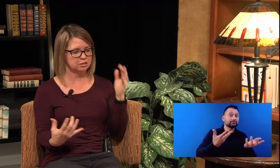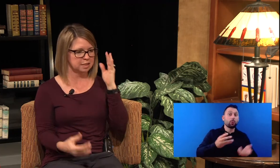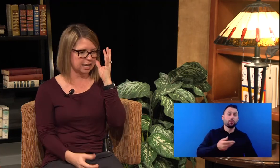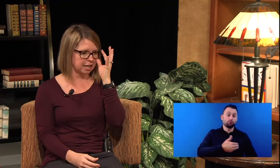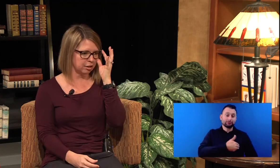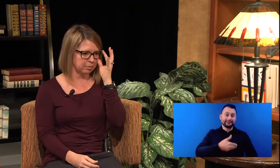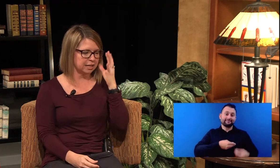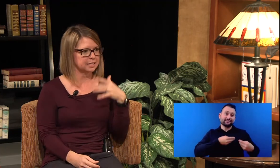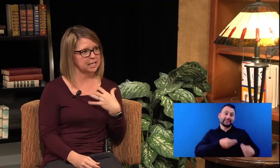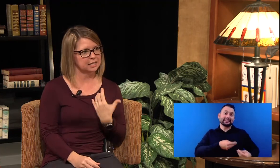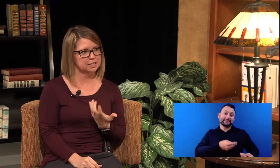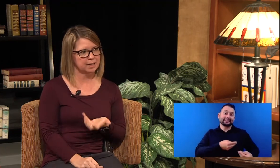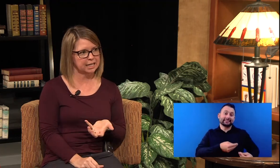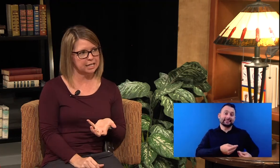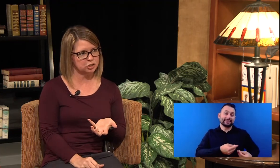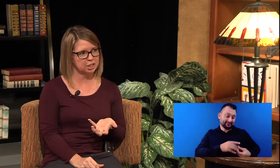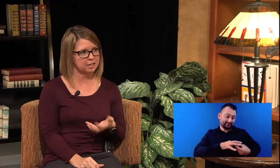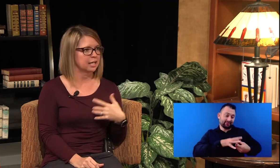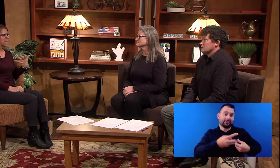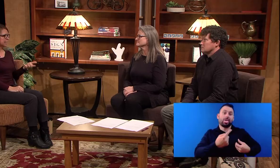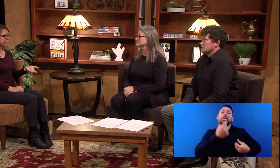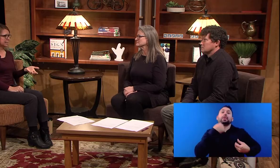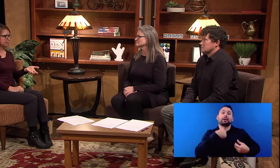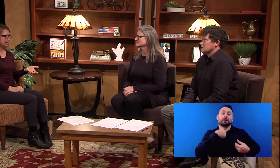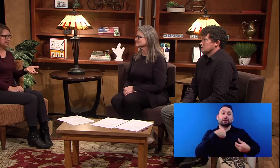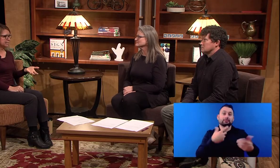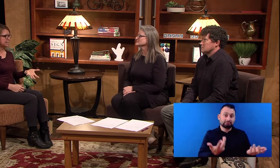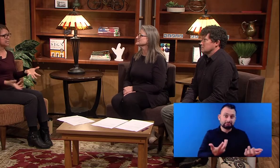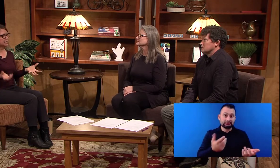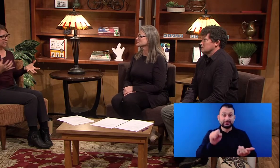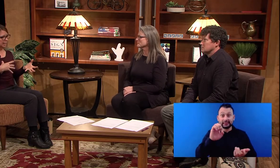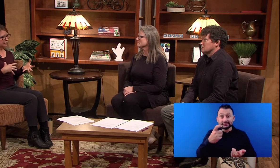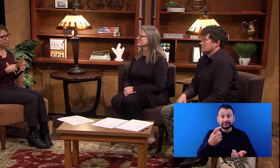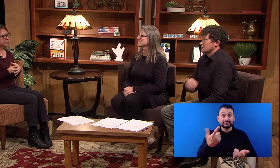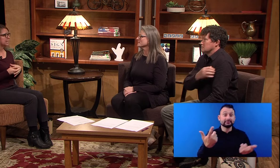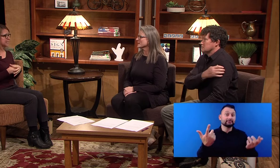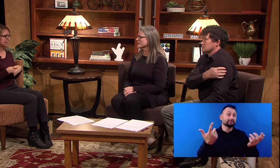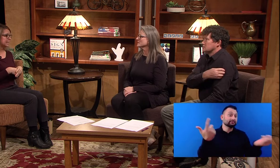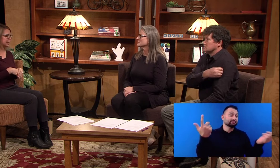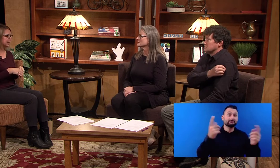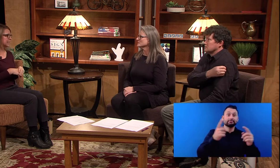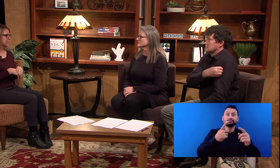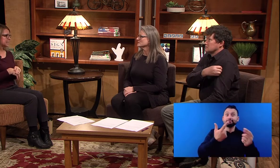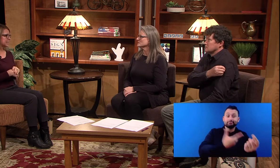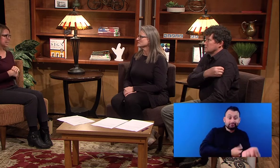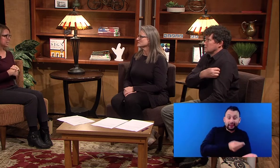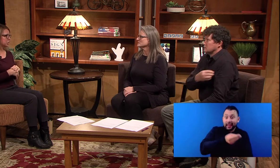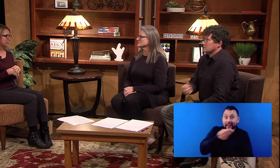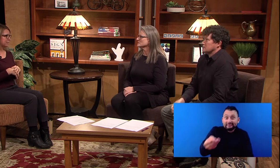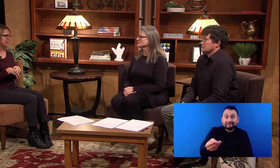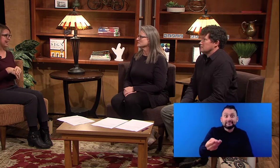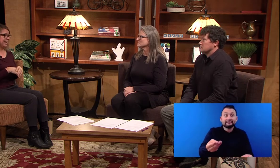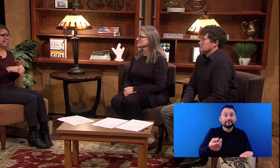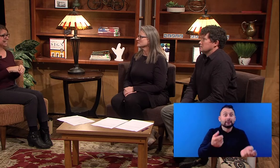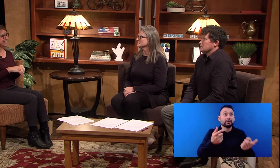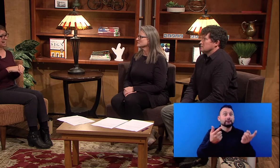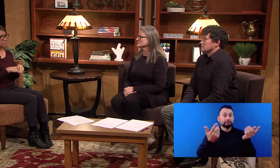use a condom, they could take this medication on a daily basis and they'd be less likely to get HIV. And it's actually